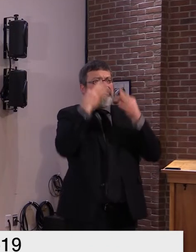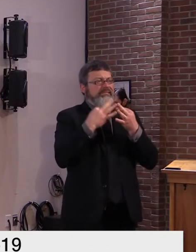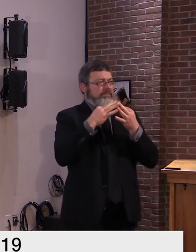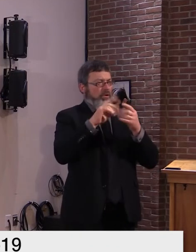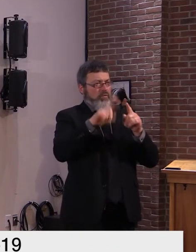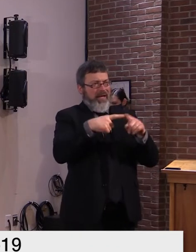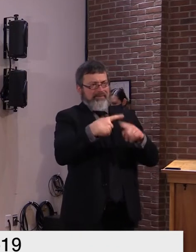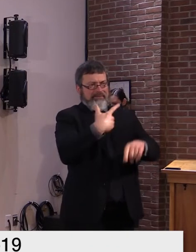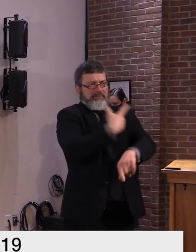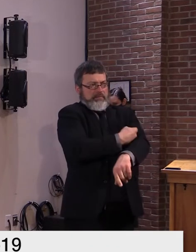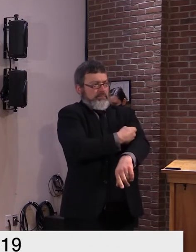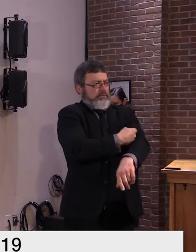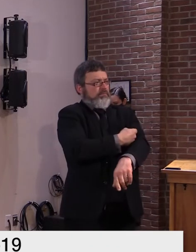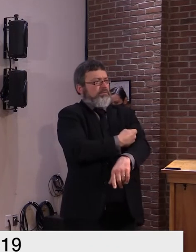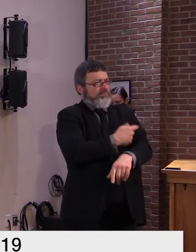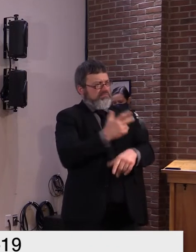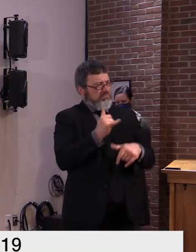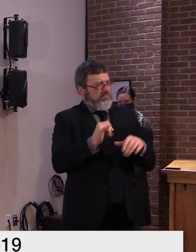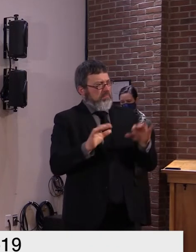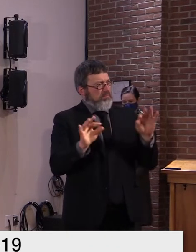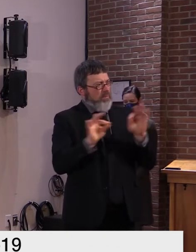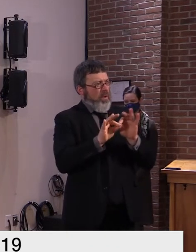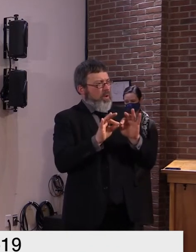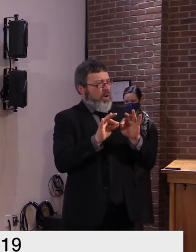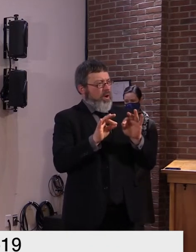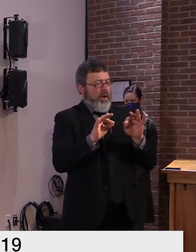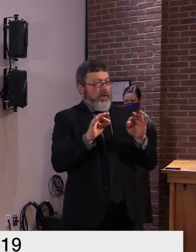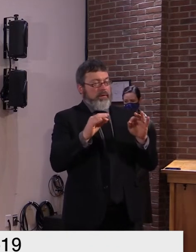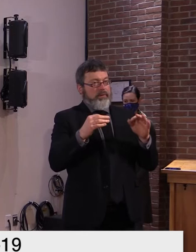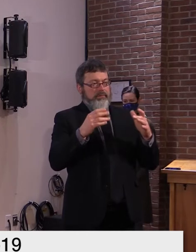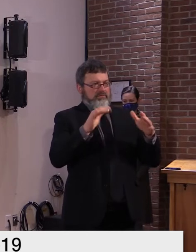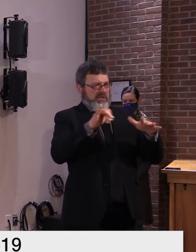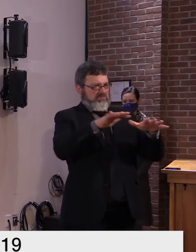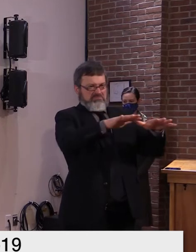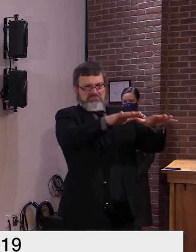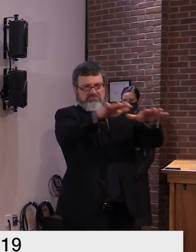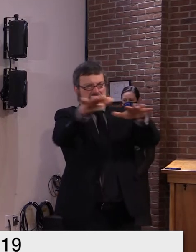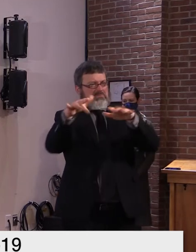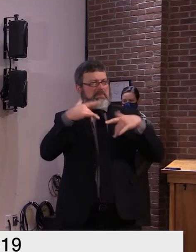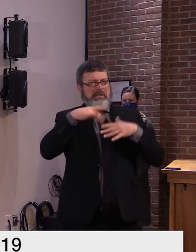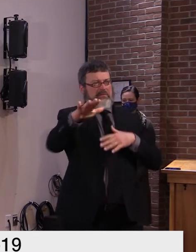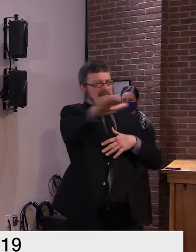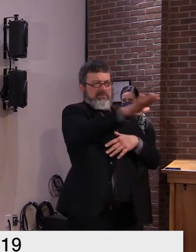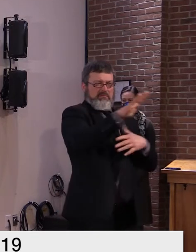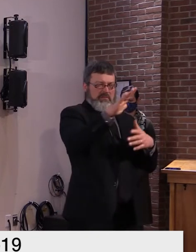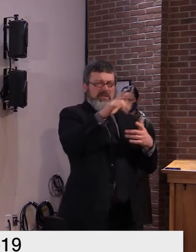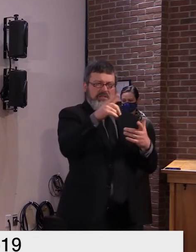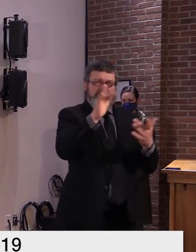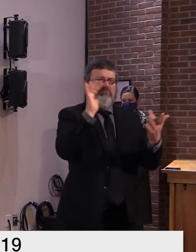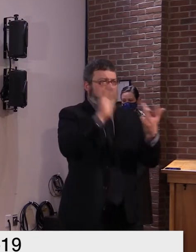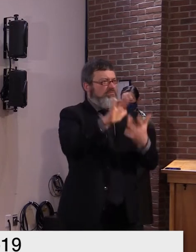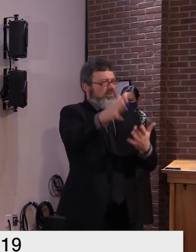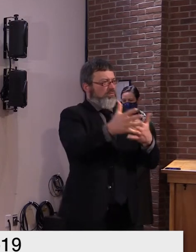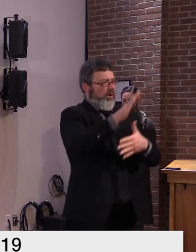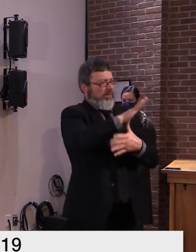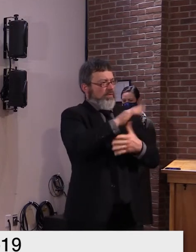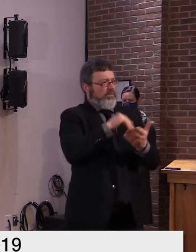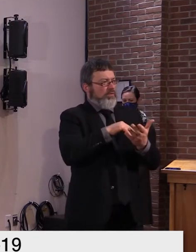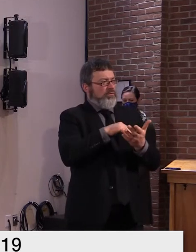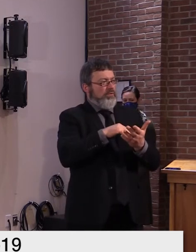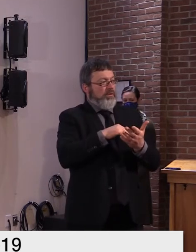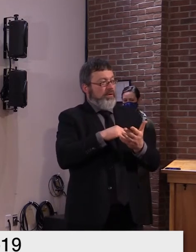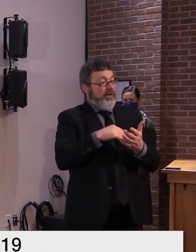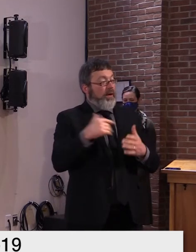average vermonter though i'd love to say that whatever we put out as a health department and as